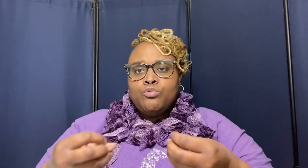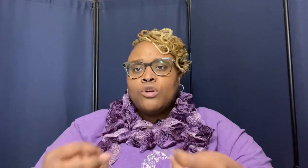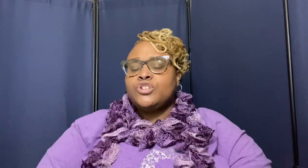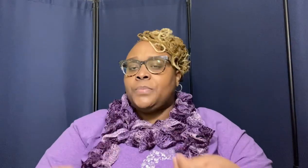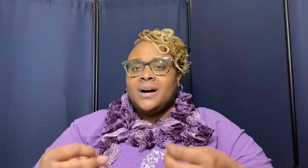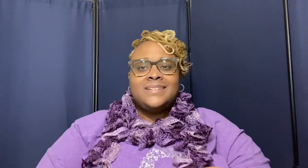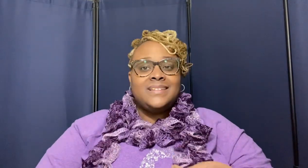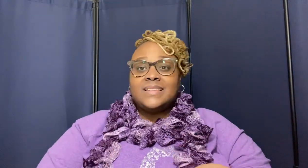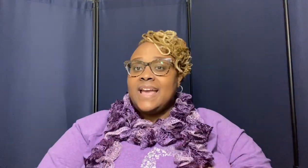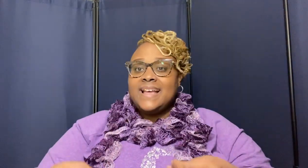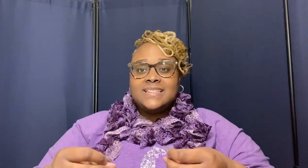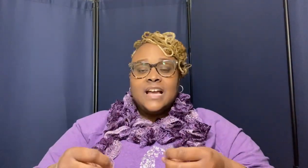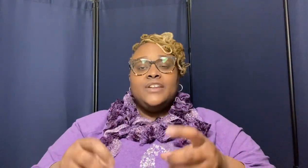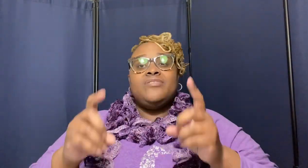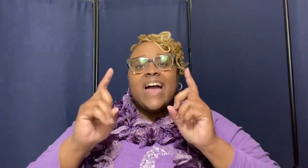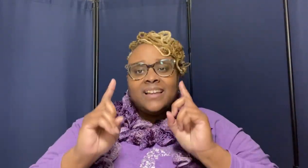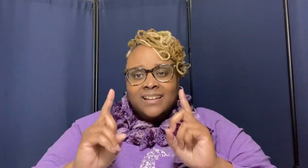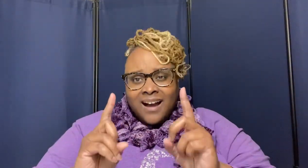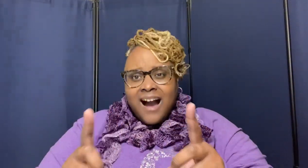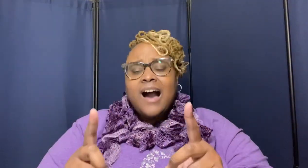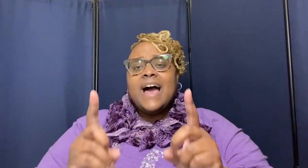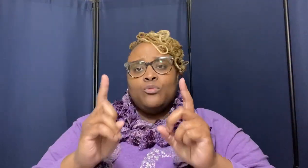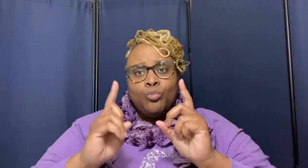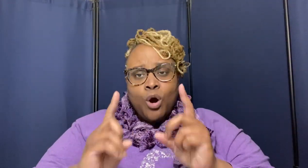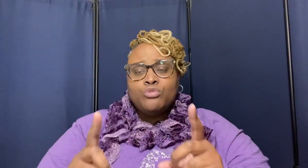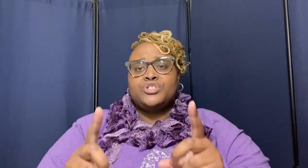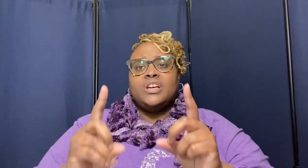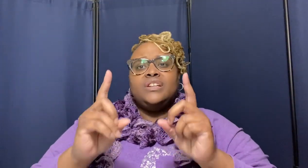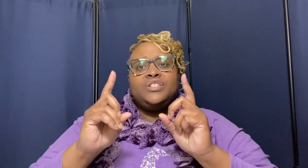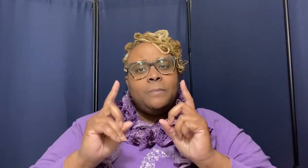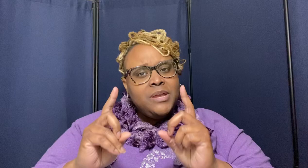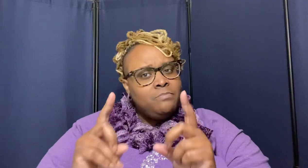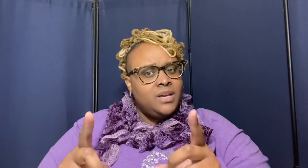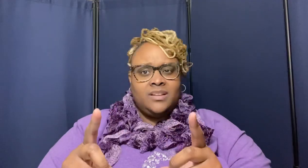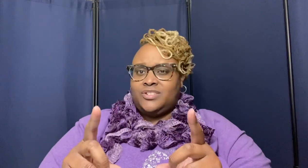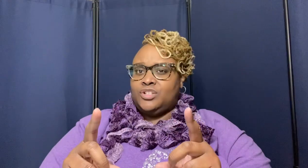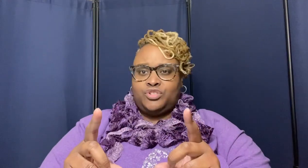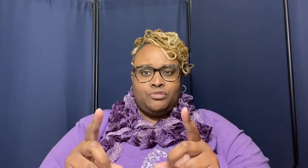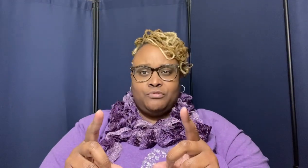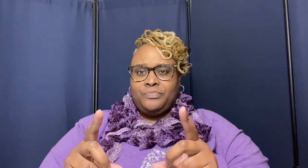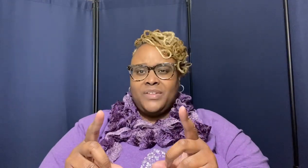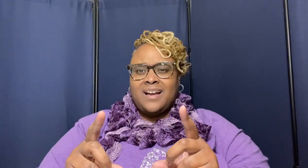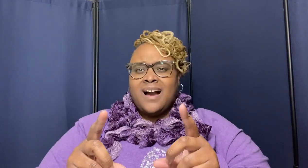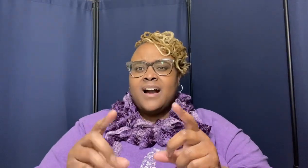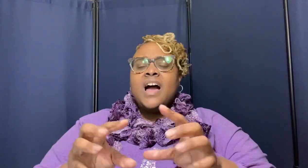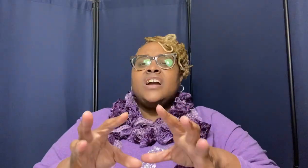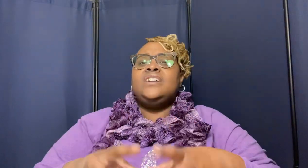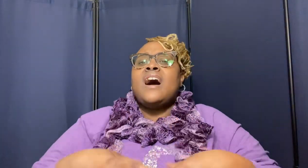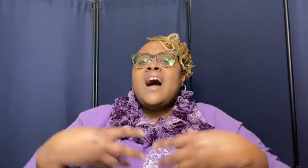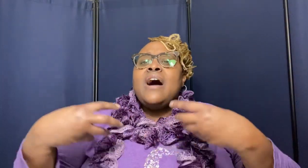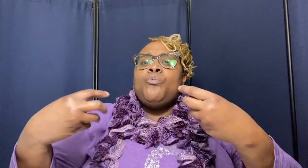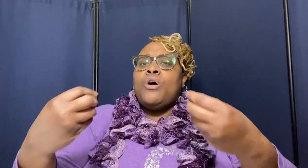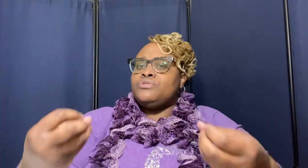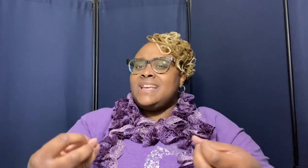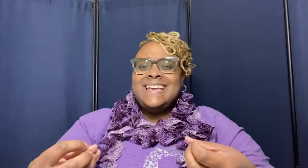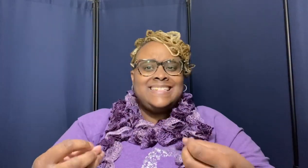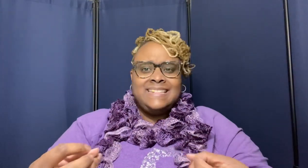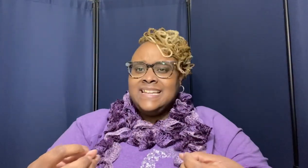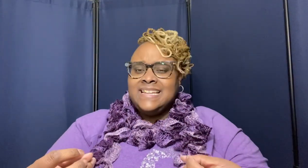worshiper understands that god wants to be ministered to you huh god wants his needs